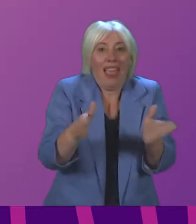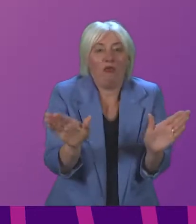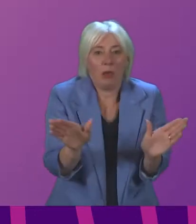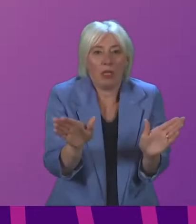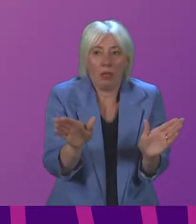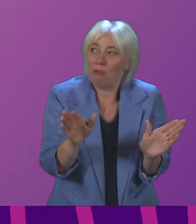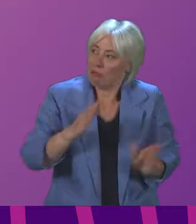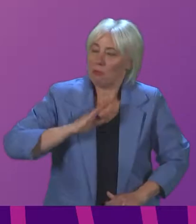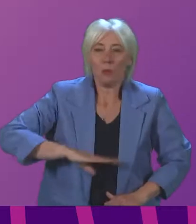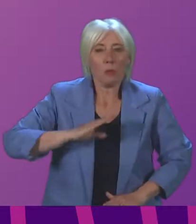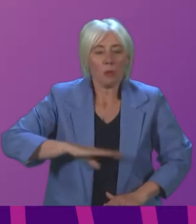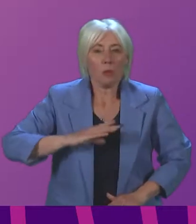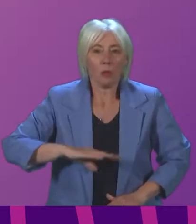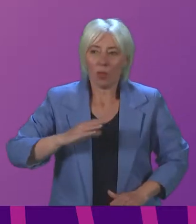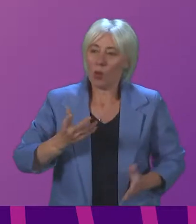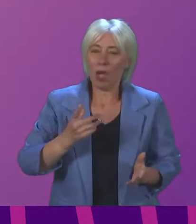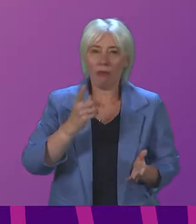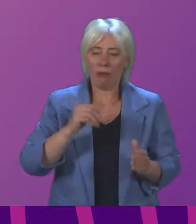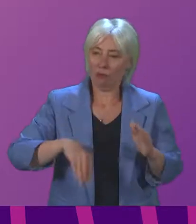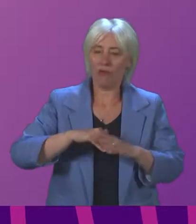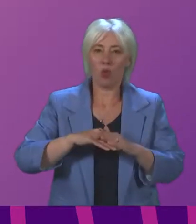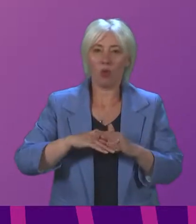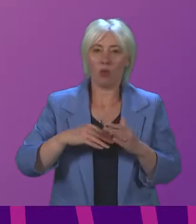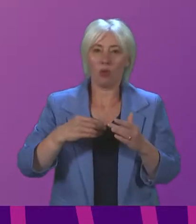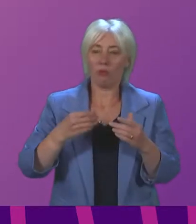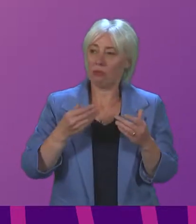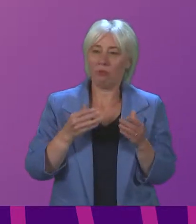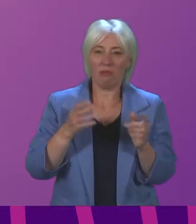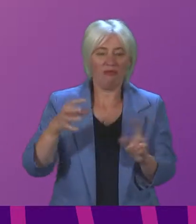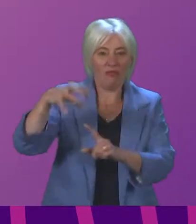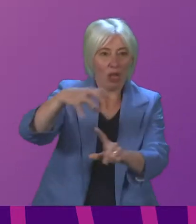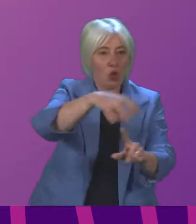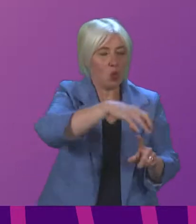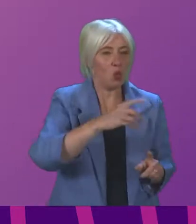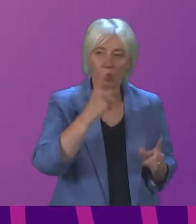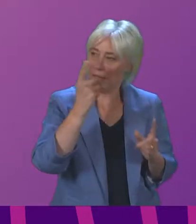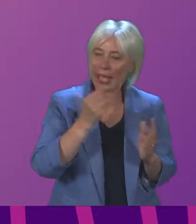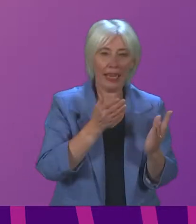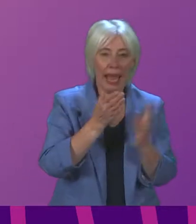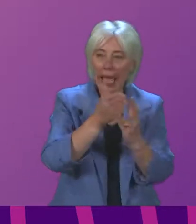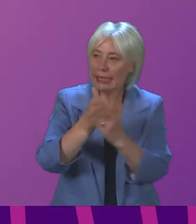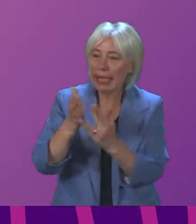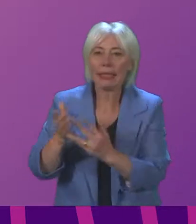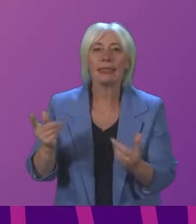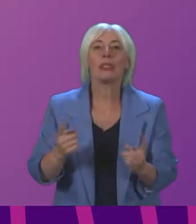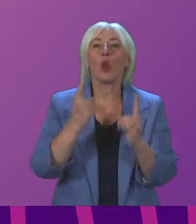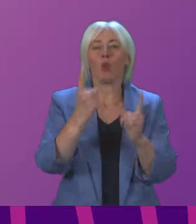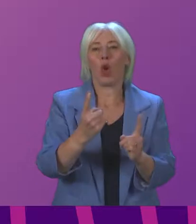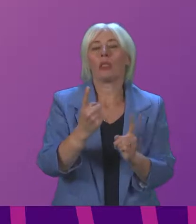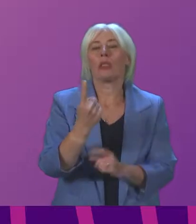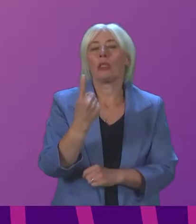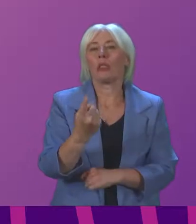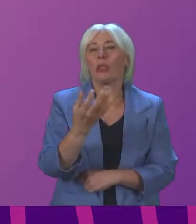that we have comprehensive availability of vaccination venues that are in accessible locations. You know, one of the questions